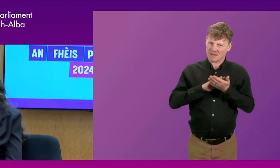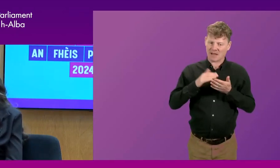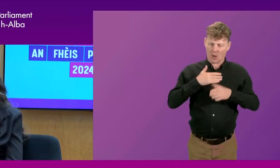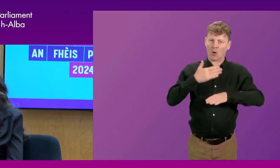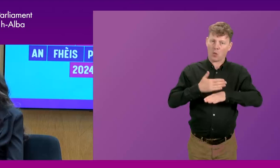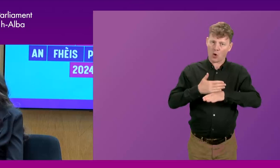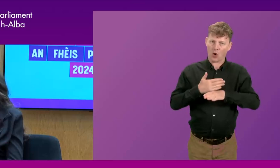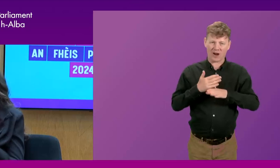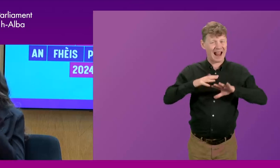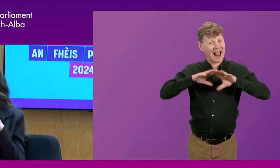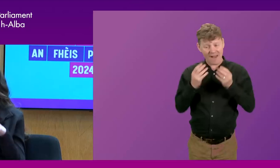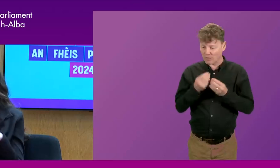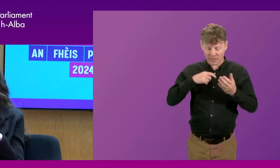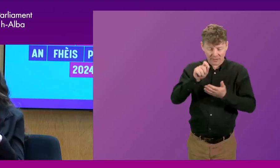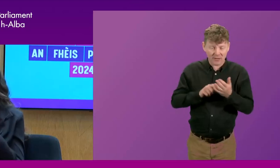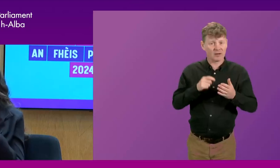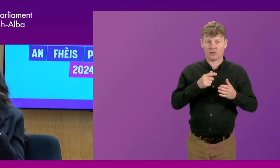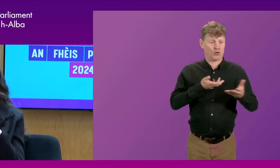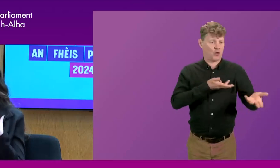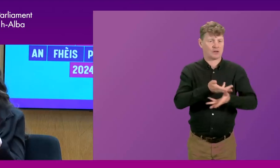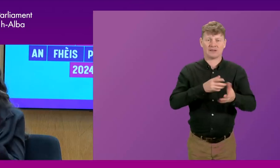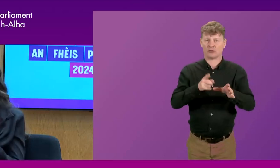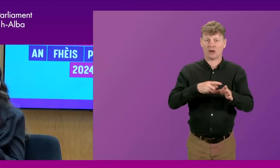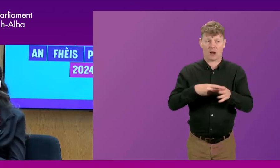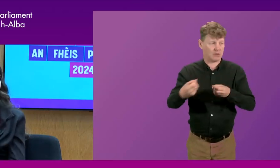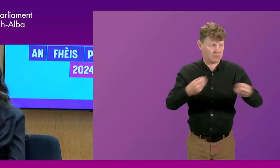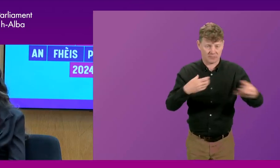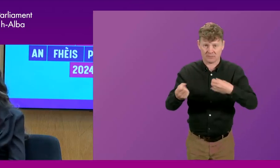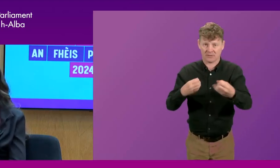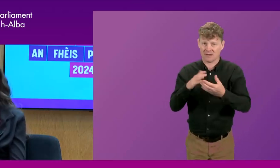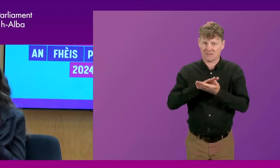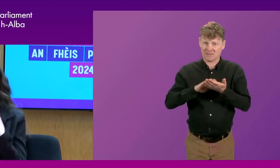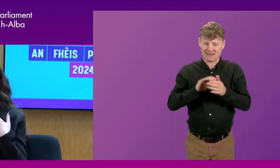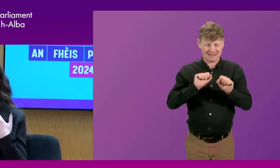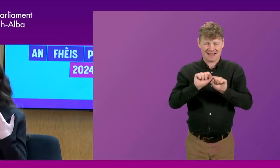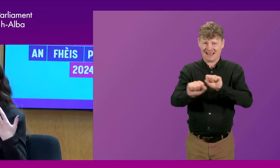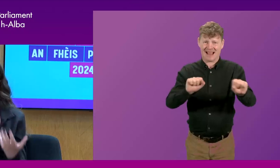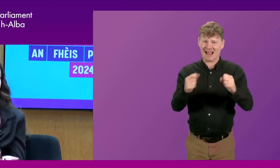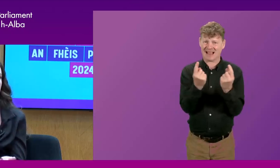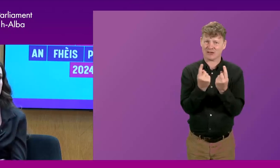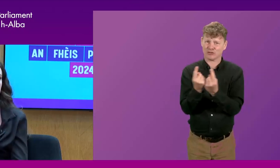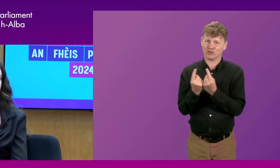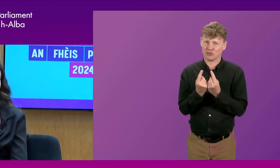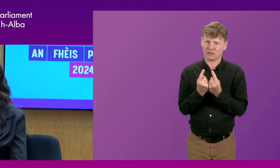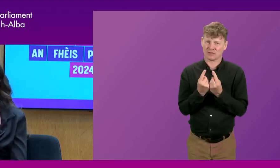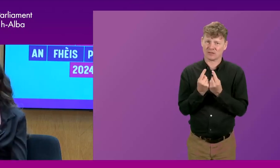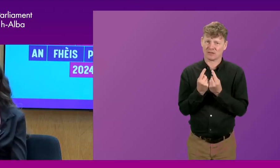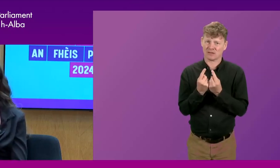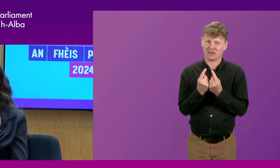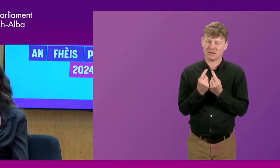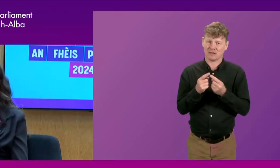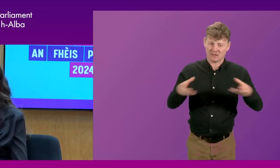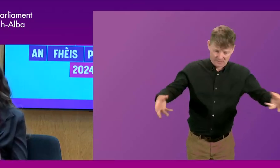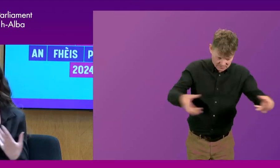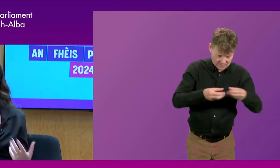with young people. So at the end of the day, it is the issues that are most important. That allows us to have representatives in our